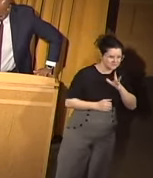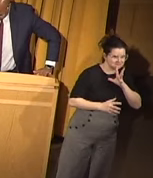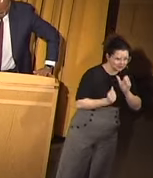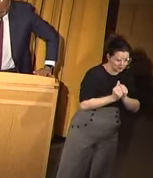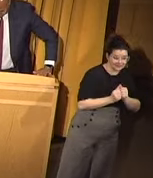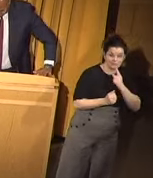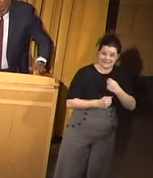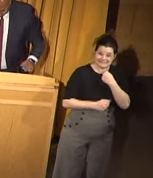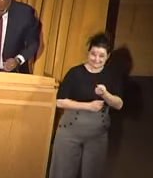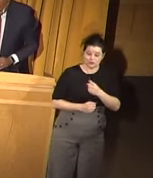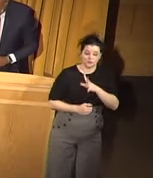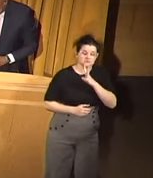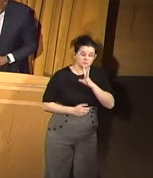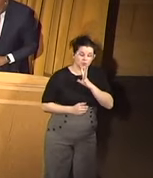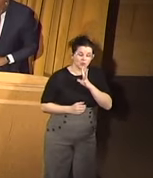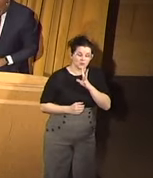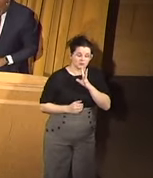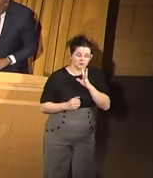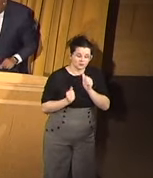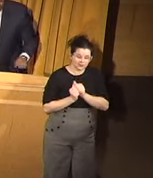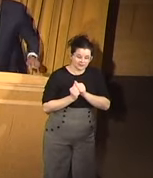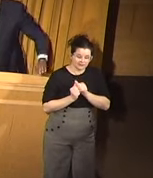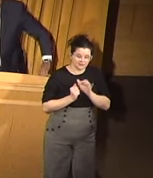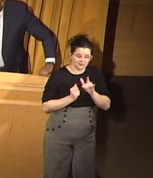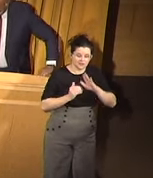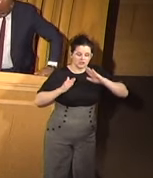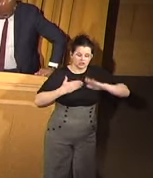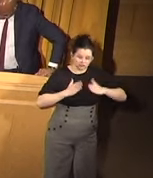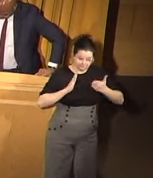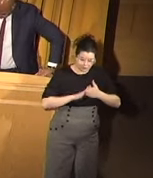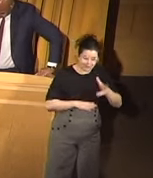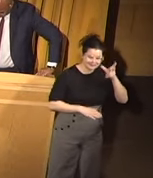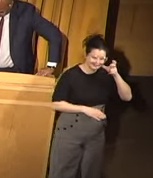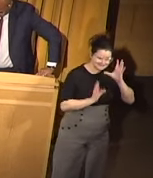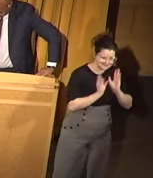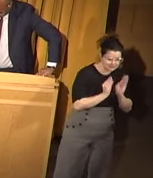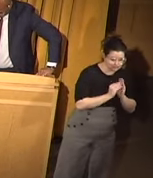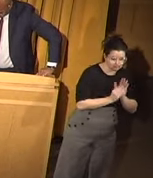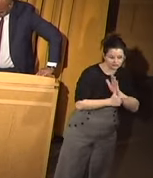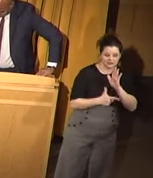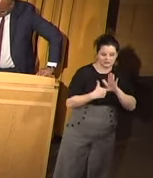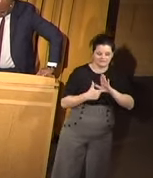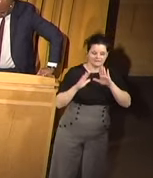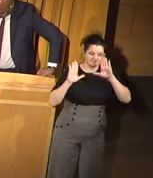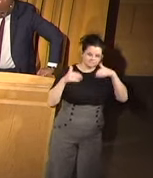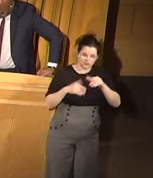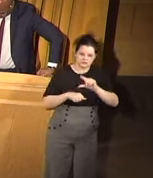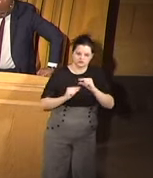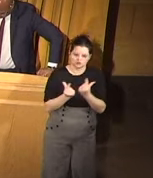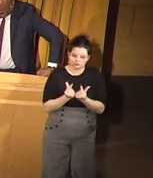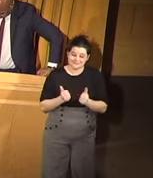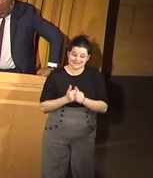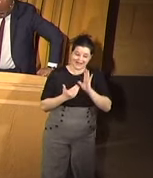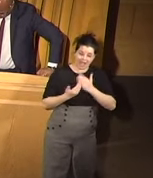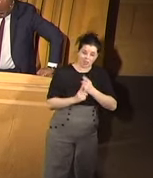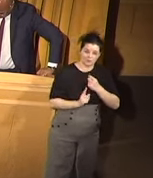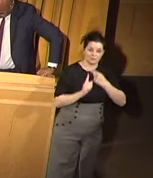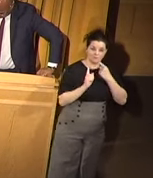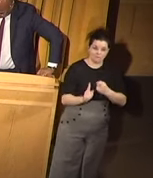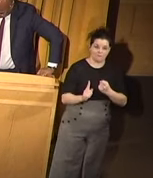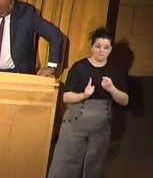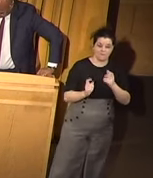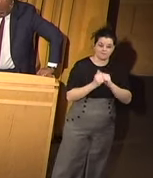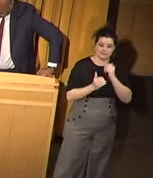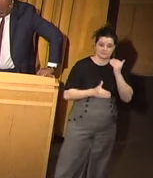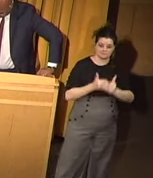I can tell you, we spoke with – we had community listening sessions, we had focus groups, and our aim coming into this